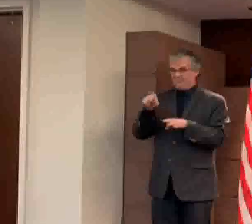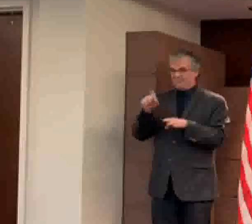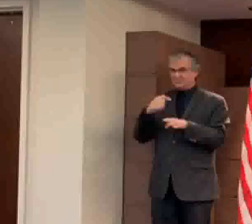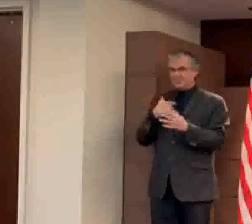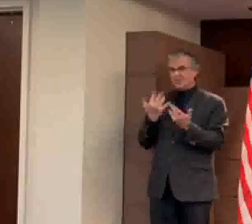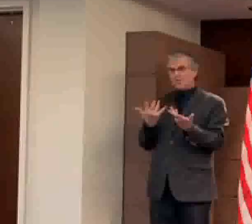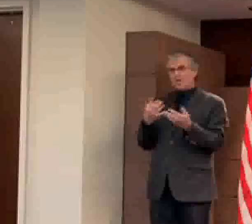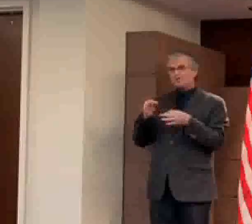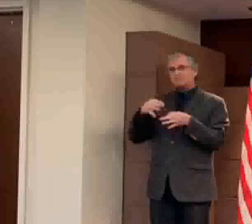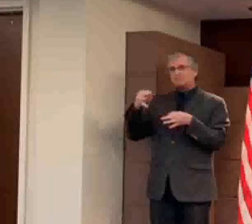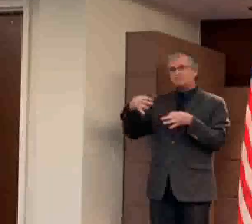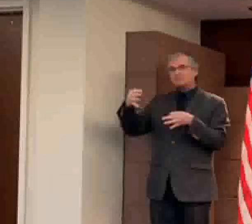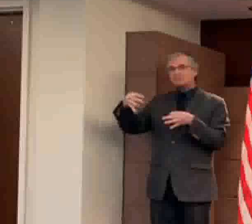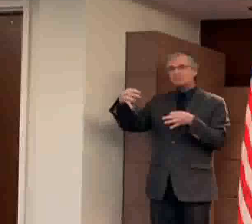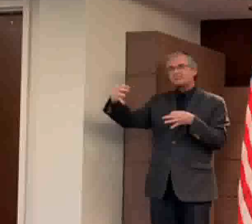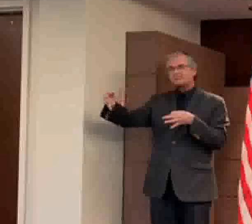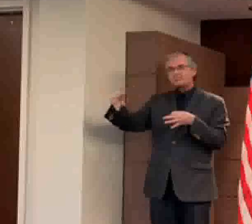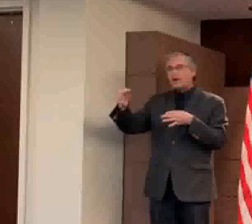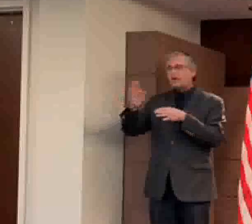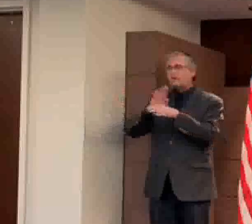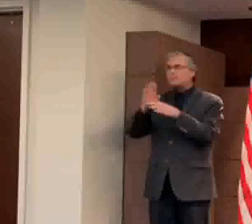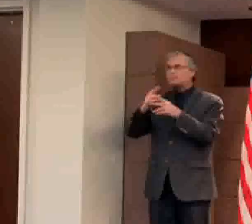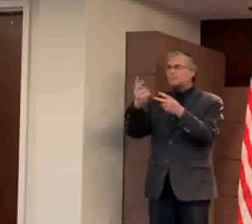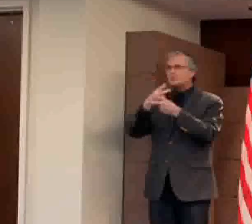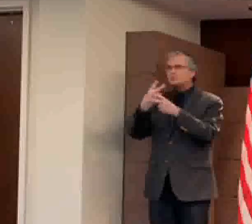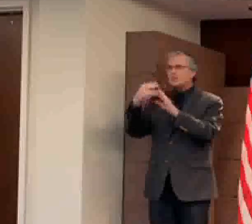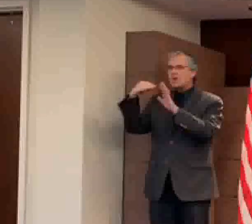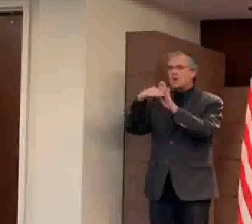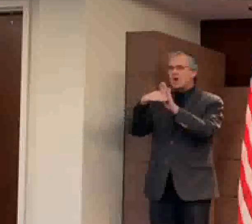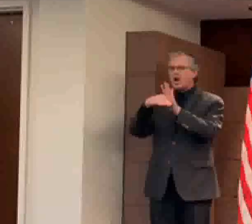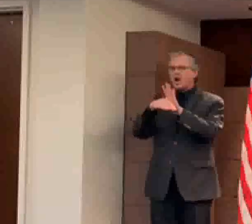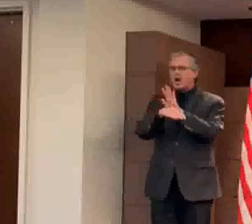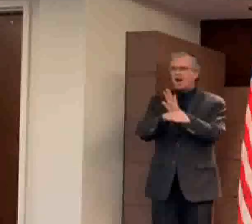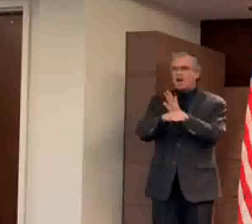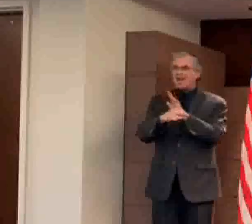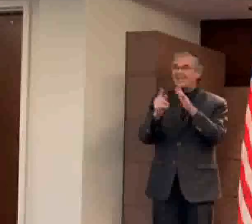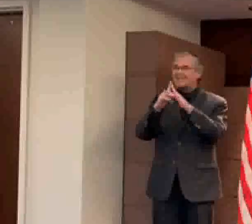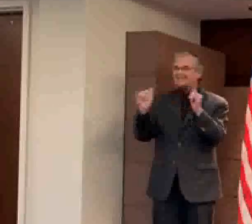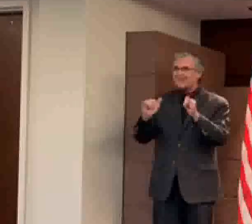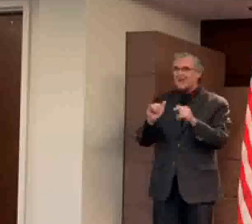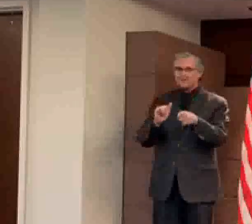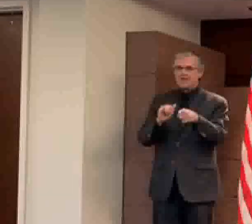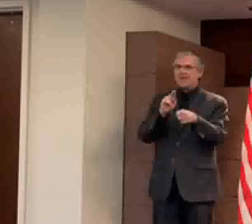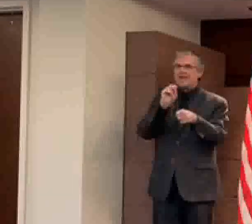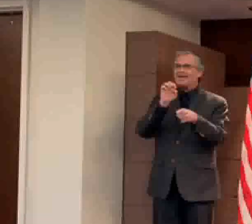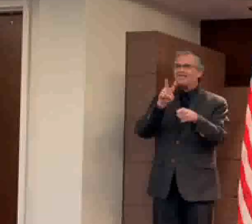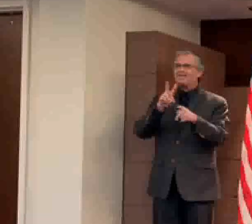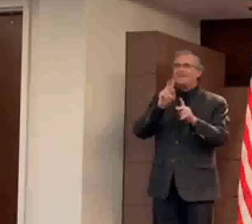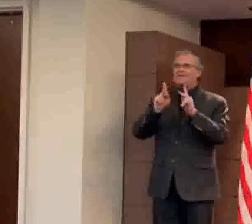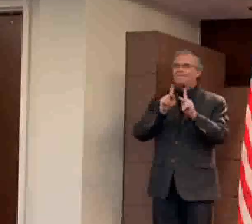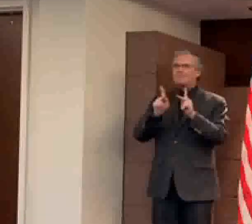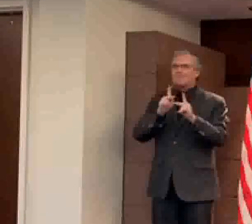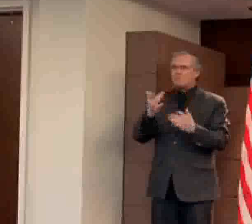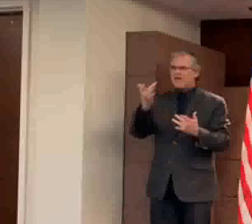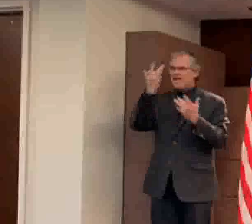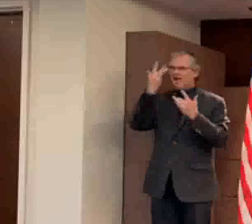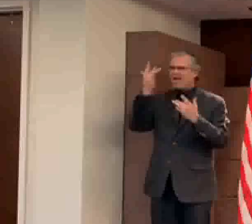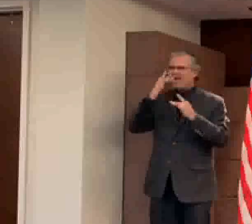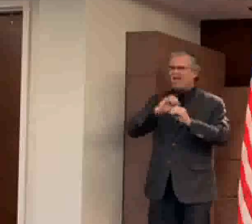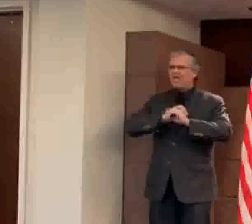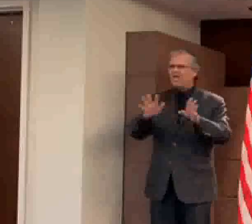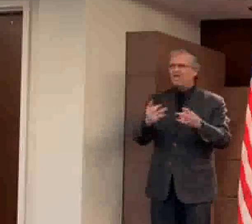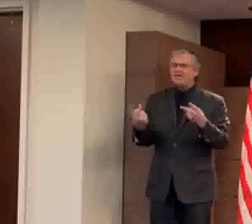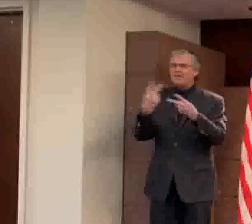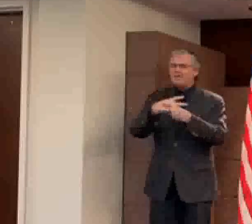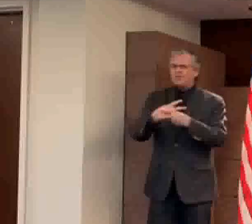while our economy continues to worsen and the bads continue to get sick and die? That's not what we do. We will choose to